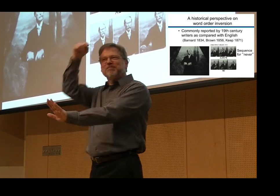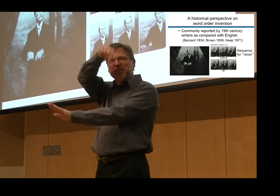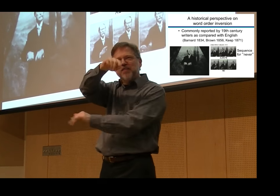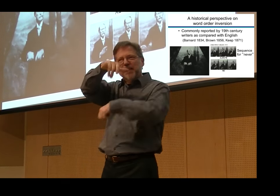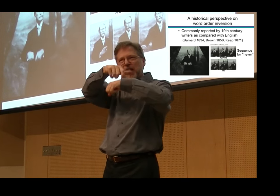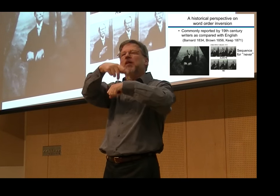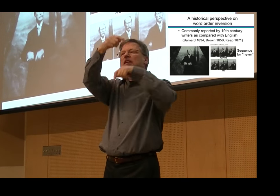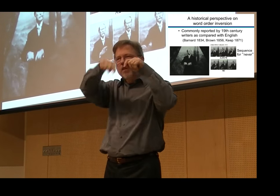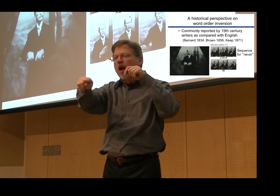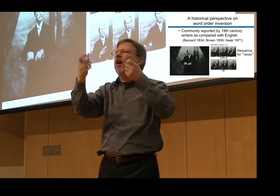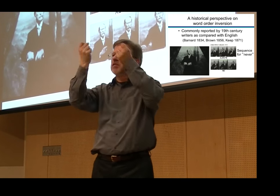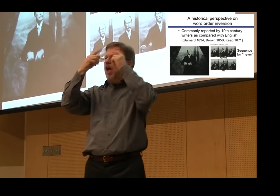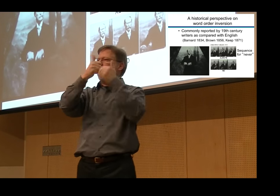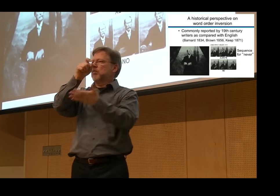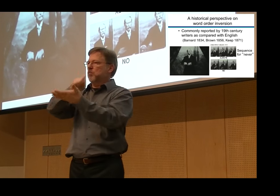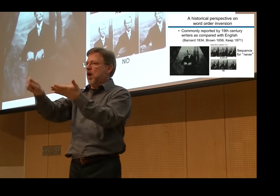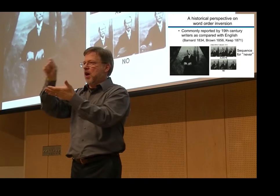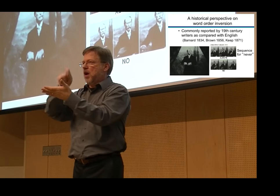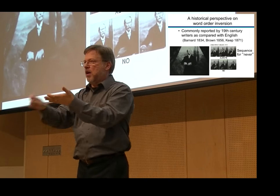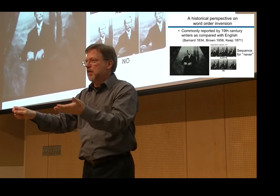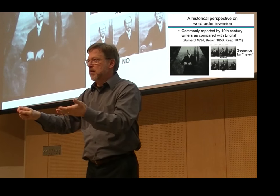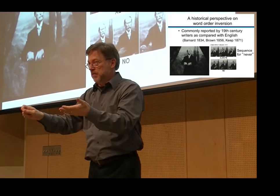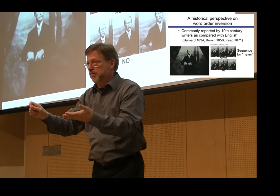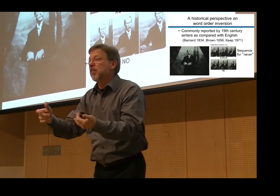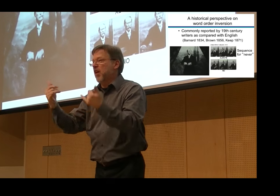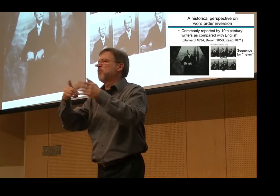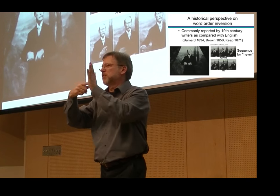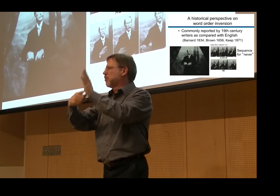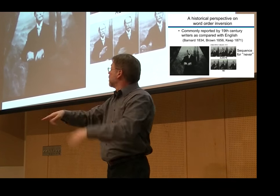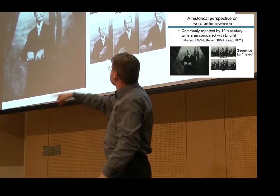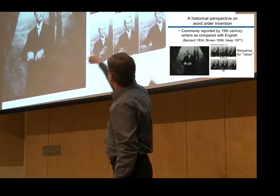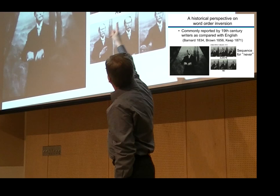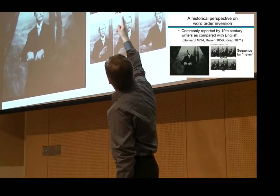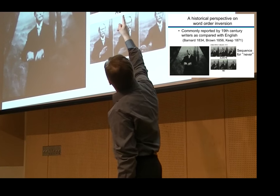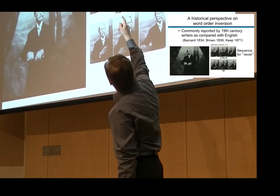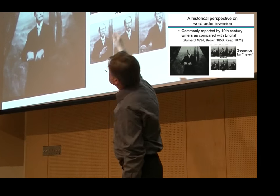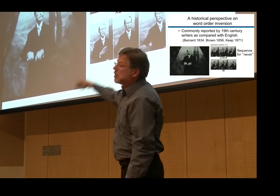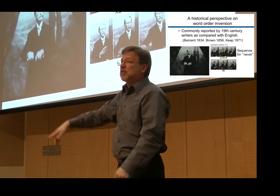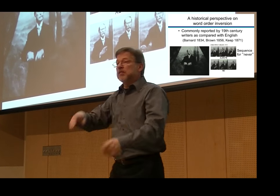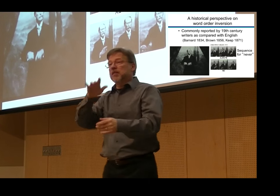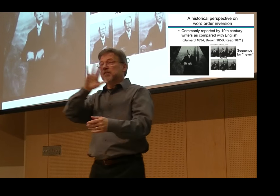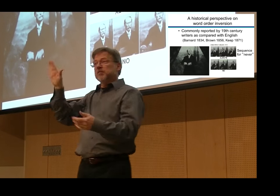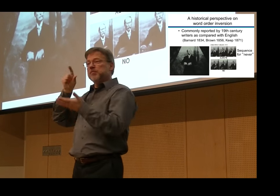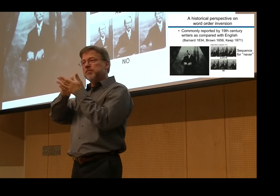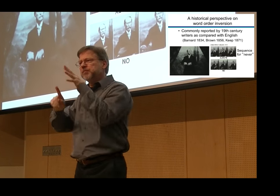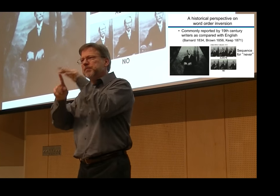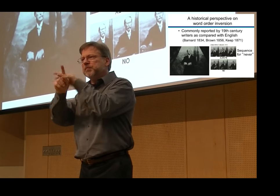how they taught about language, how they looked at language of the time. If you understand their meta-language and how they looked at language at the time,